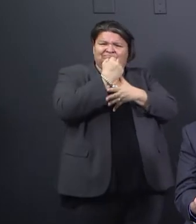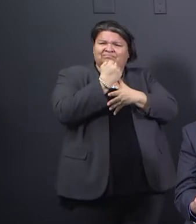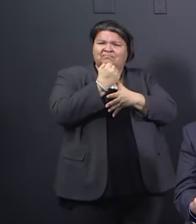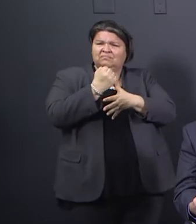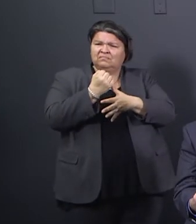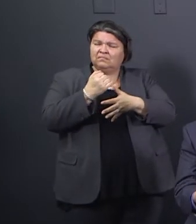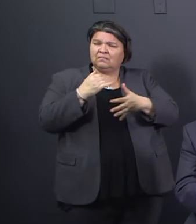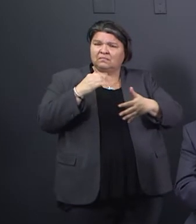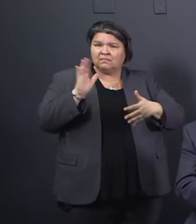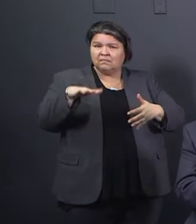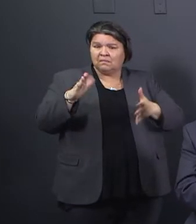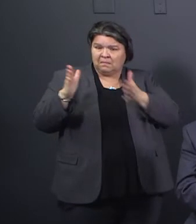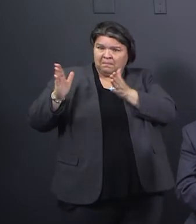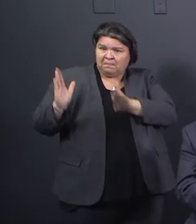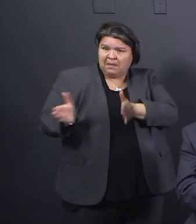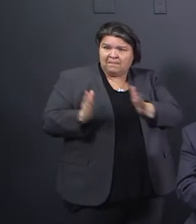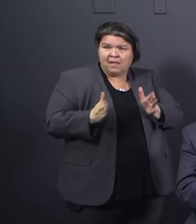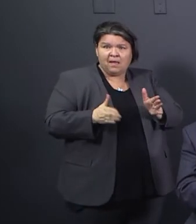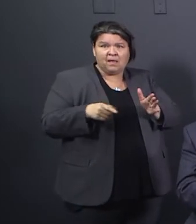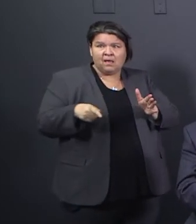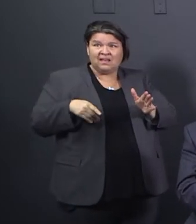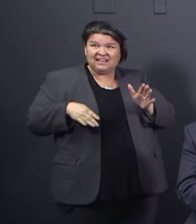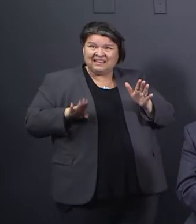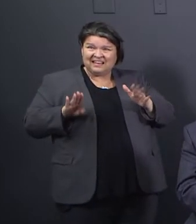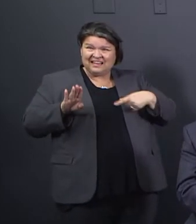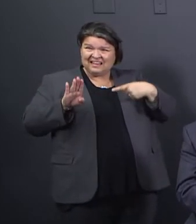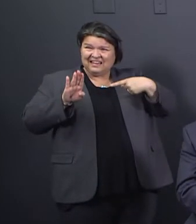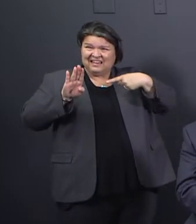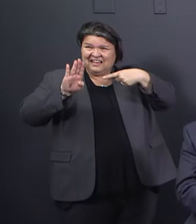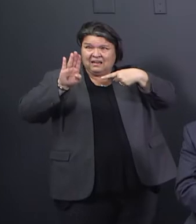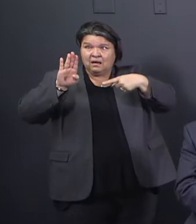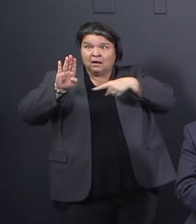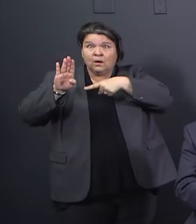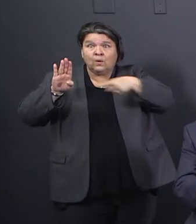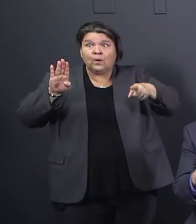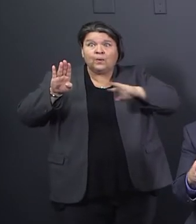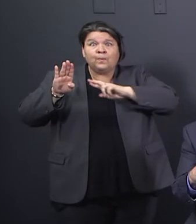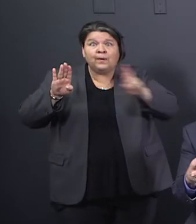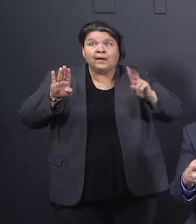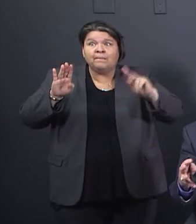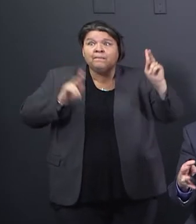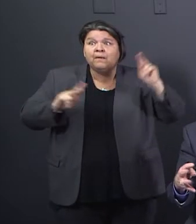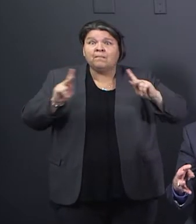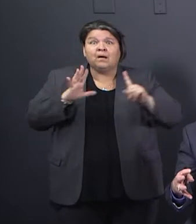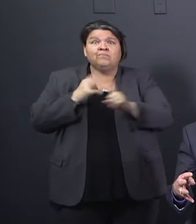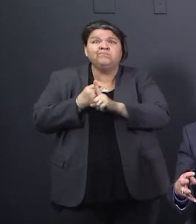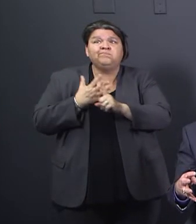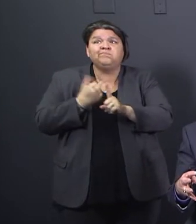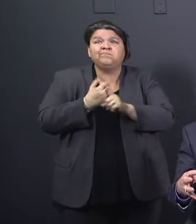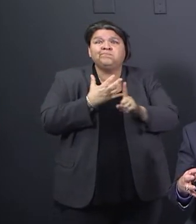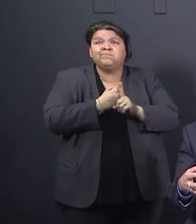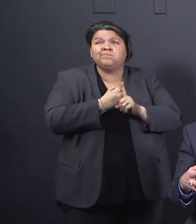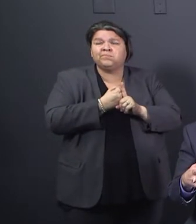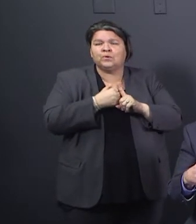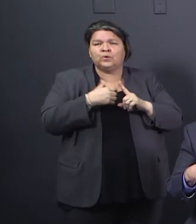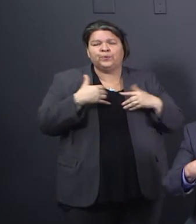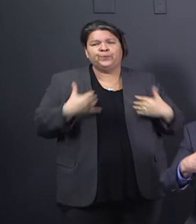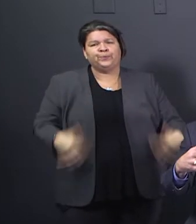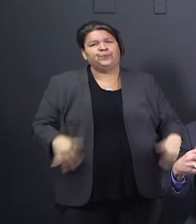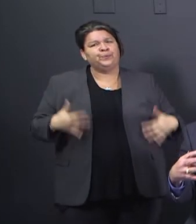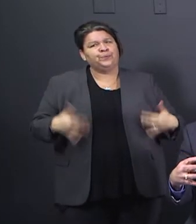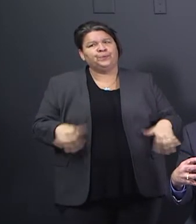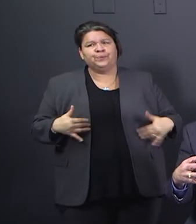surge. And if you listen to the governor's press conference today, you know that they define various levels of